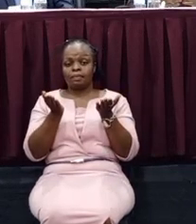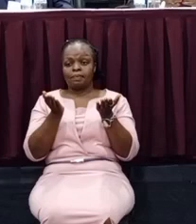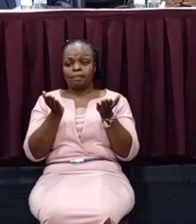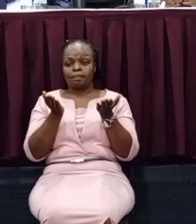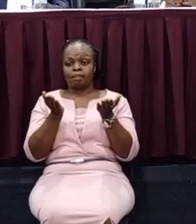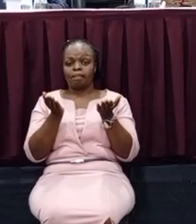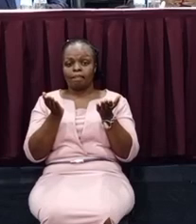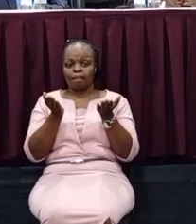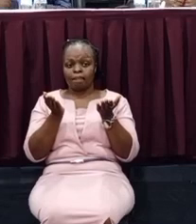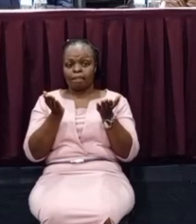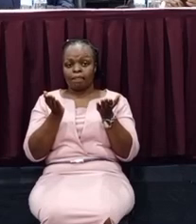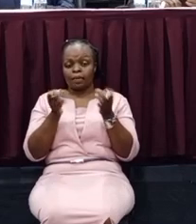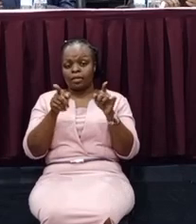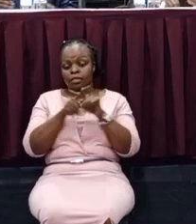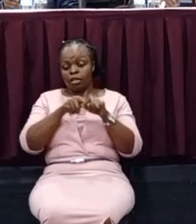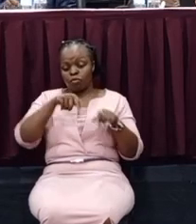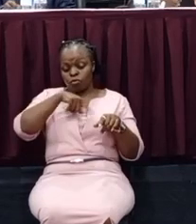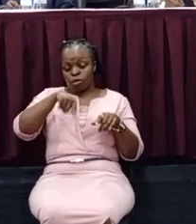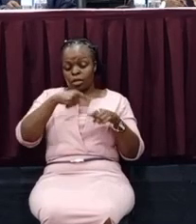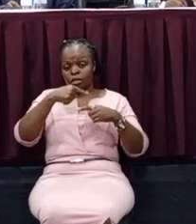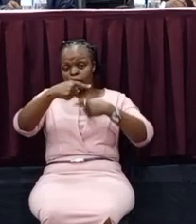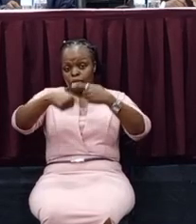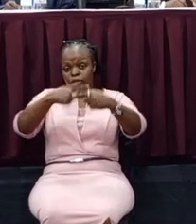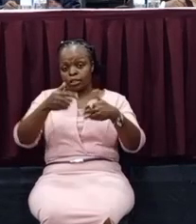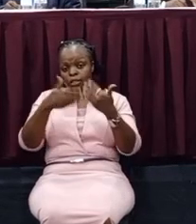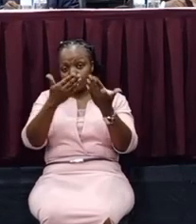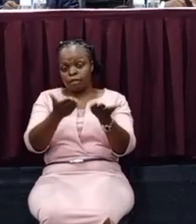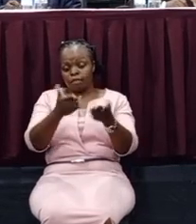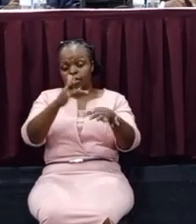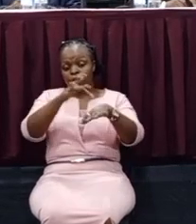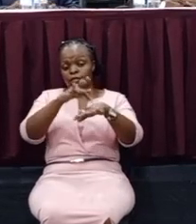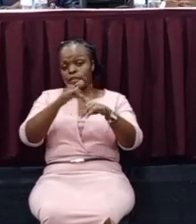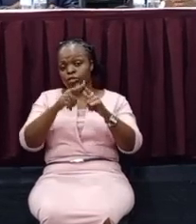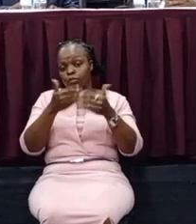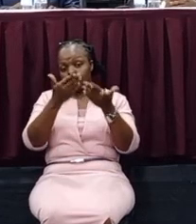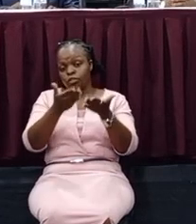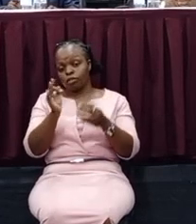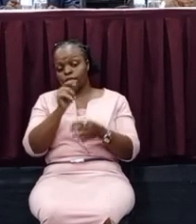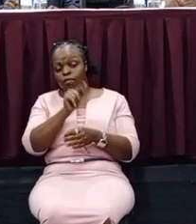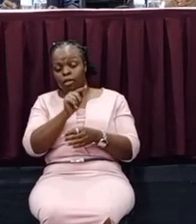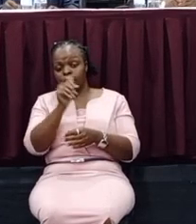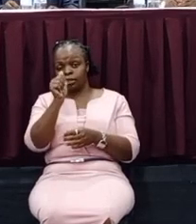And we are the process of giving effect to the provisions of that act by